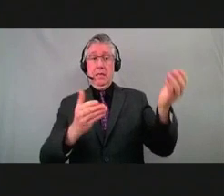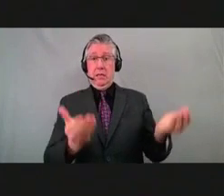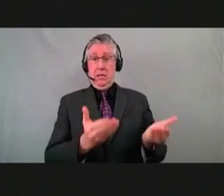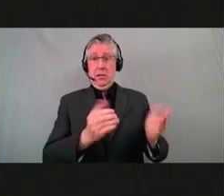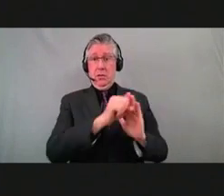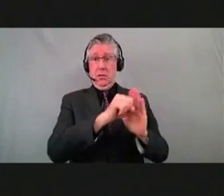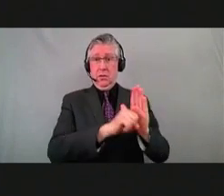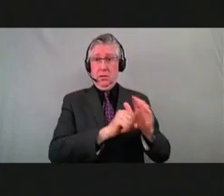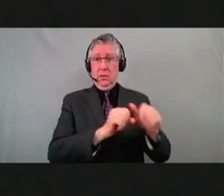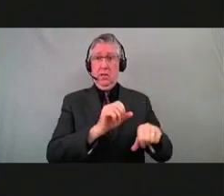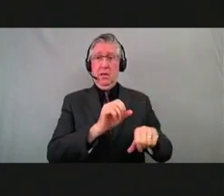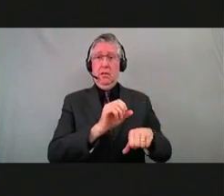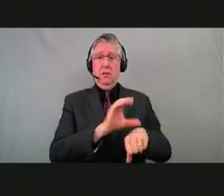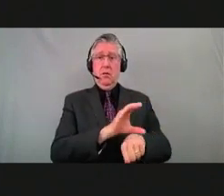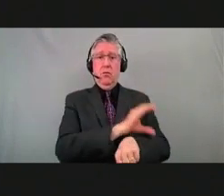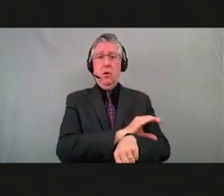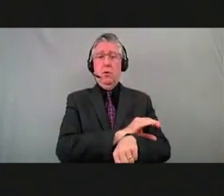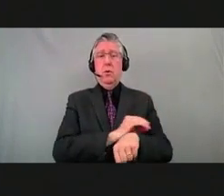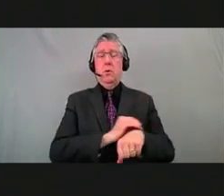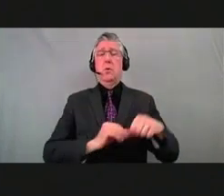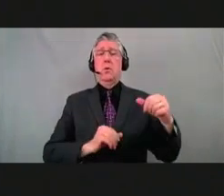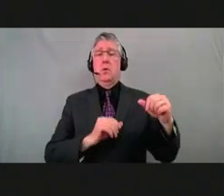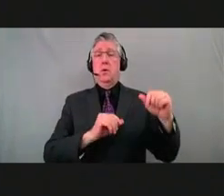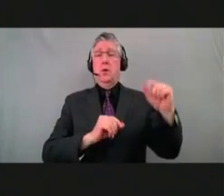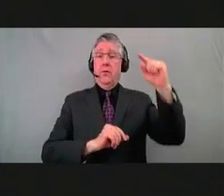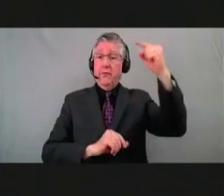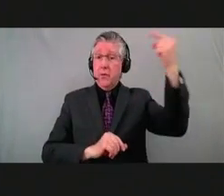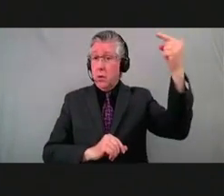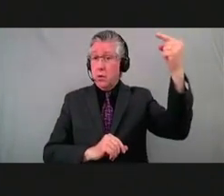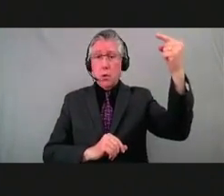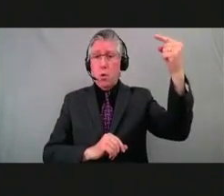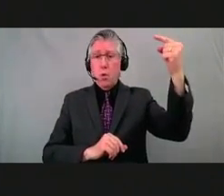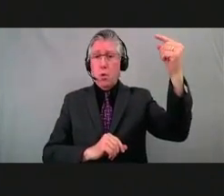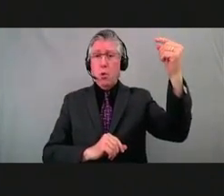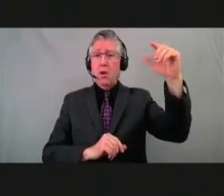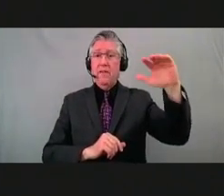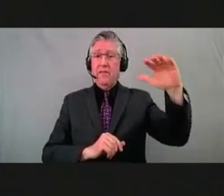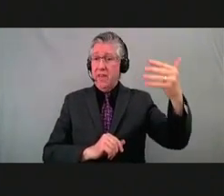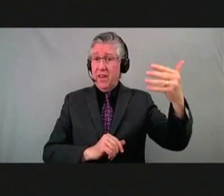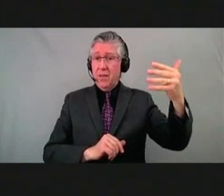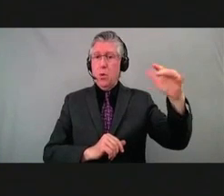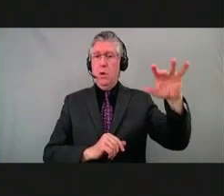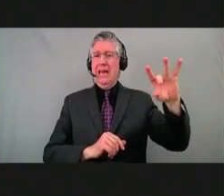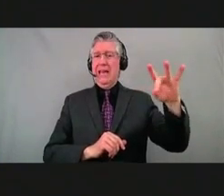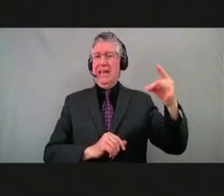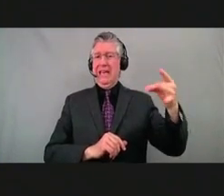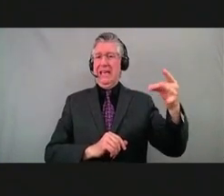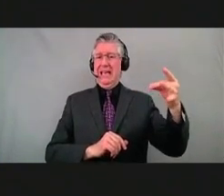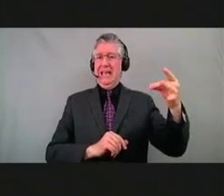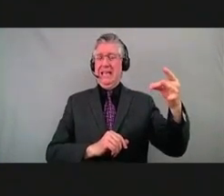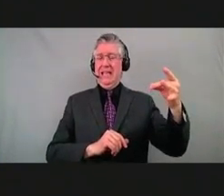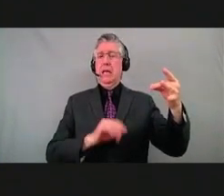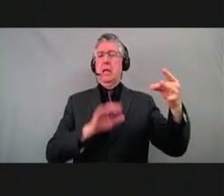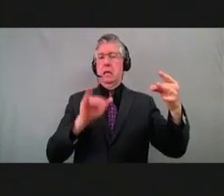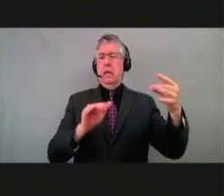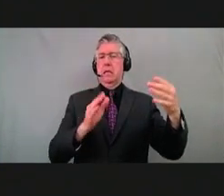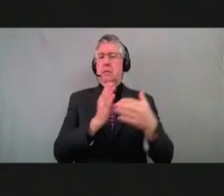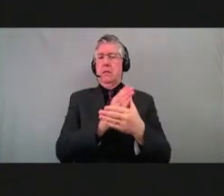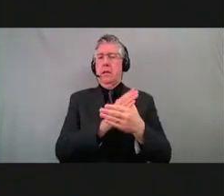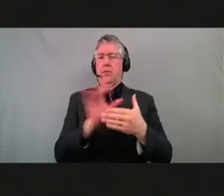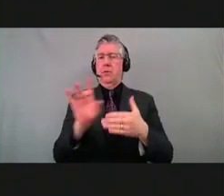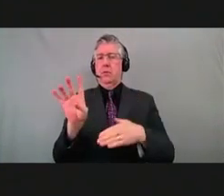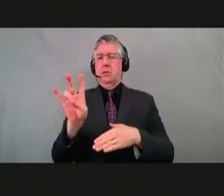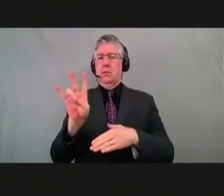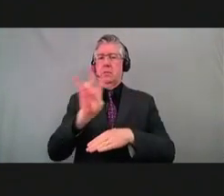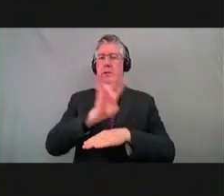the eighth lowest rate of hospitalizations in the U.S. right now based on a seven-day average number of individuals currently hospitalized. So